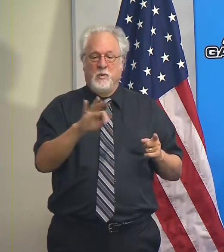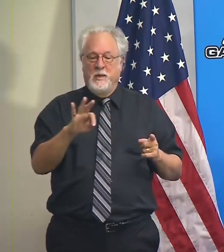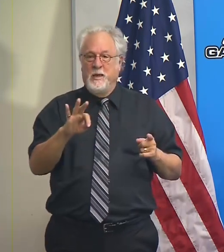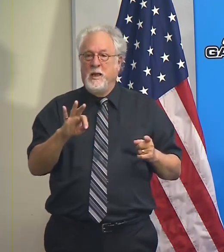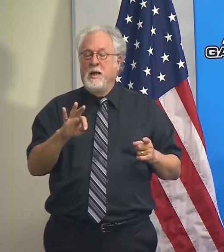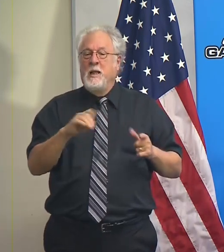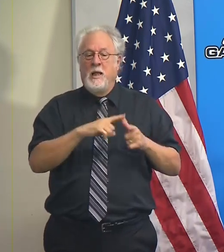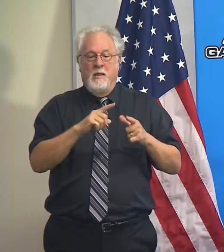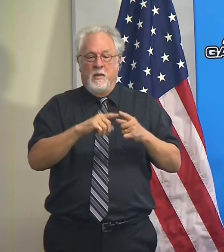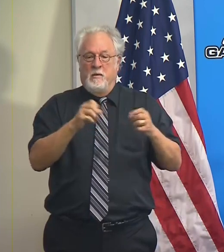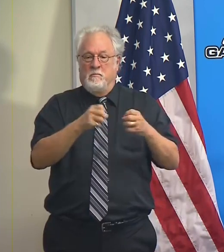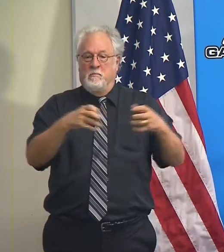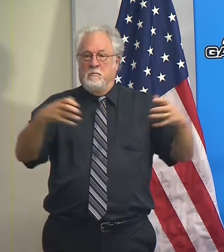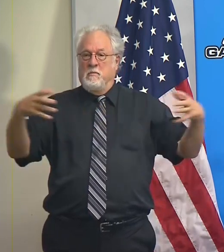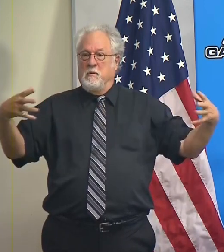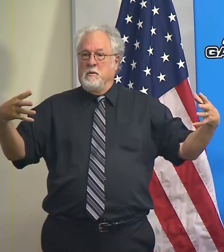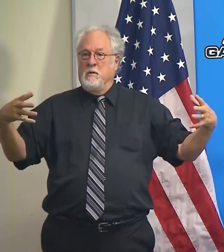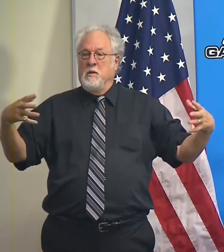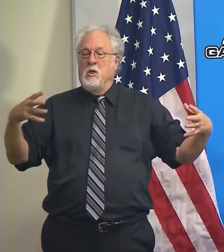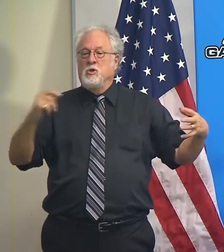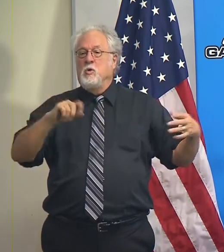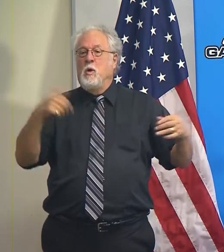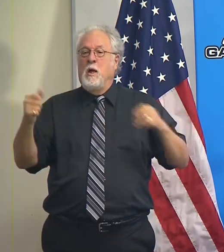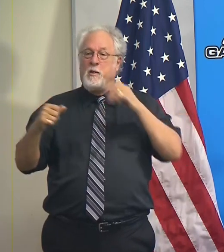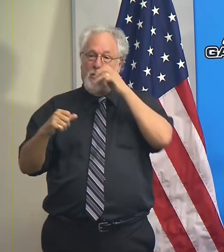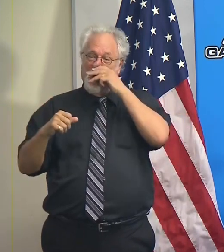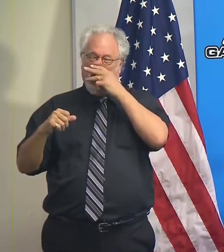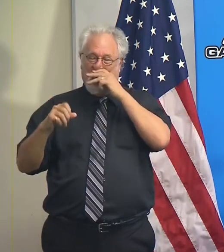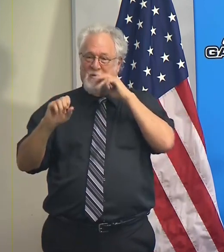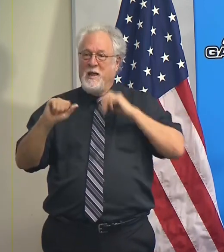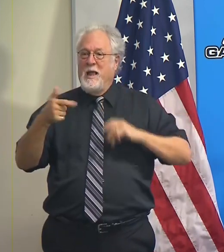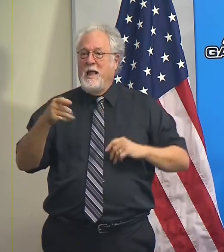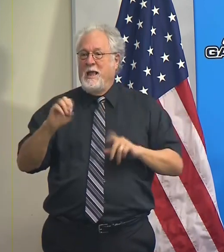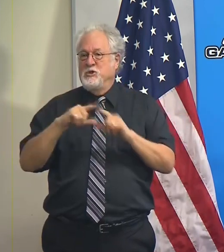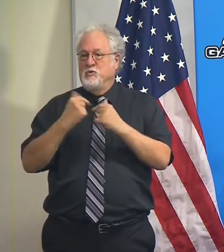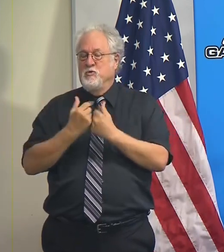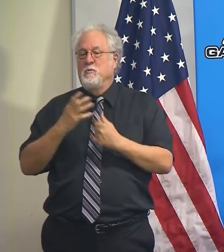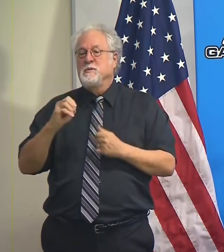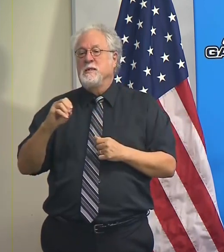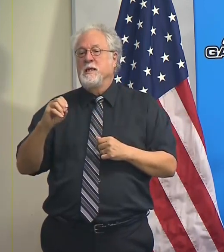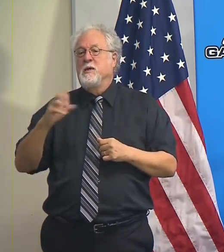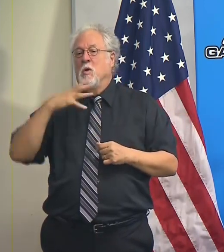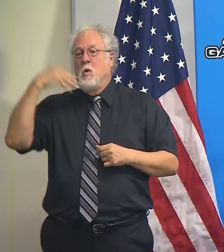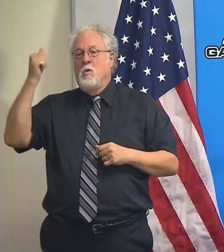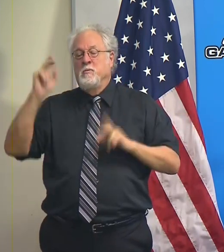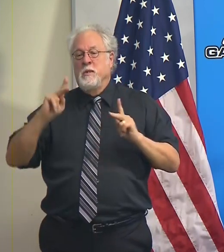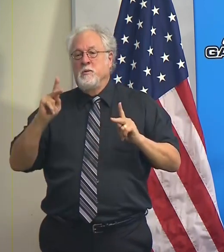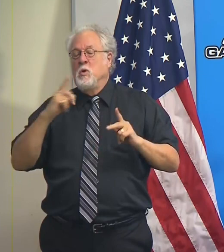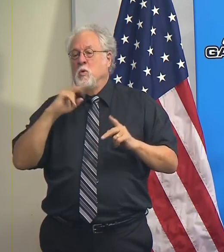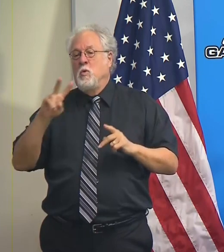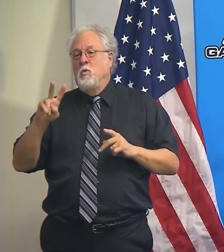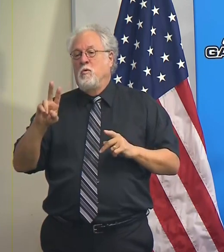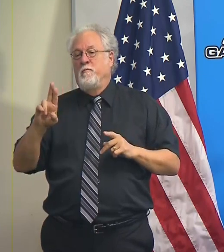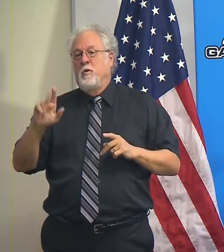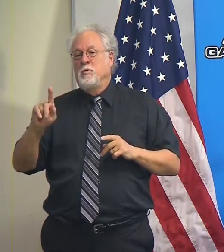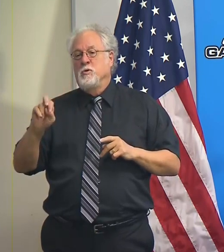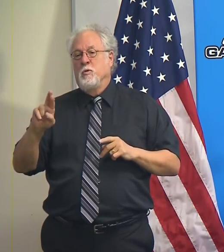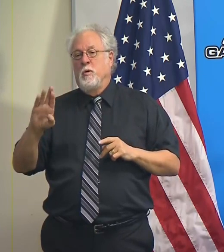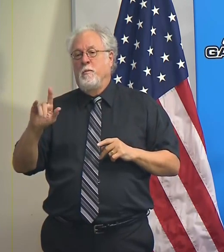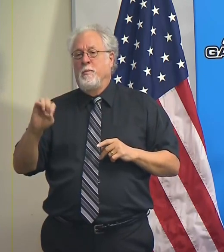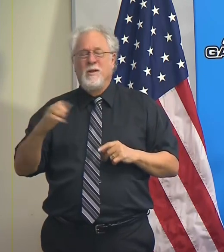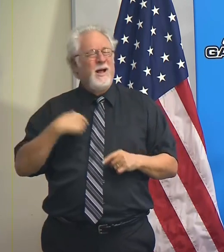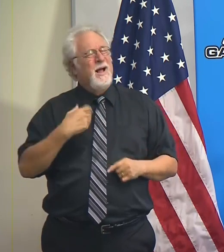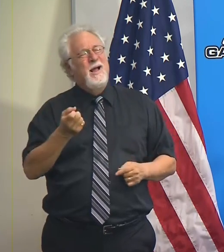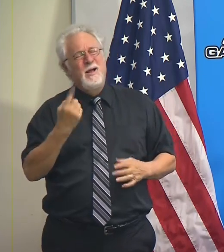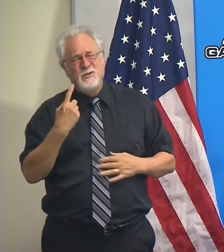exported beyond those to other citizens, including older citizens and those who are vulnerable. Look, I